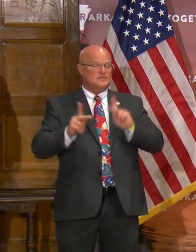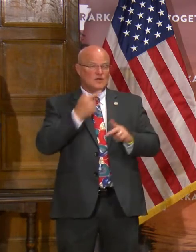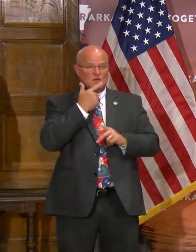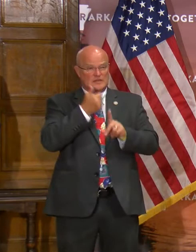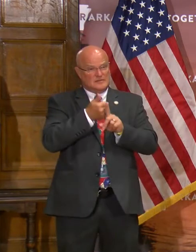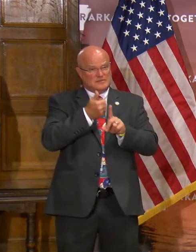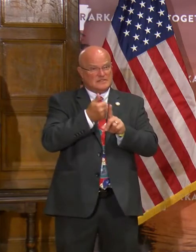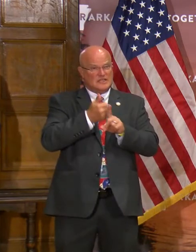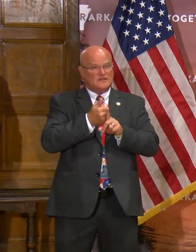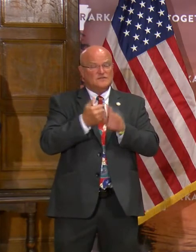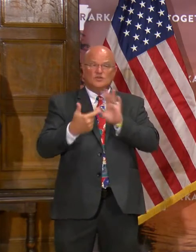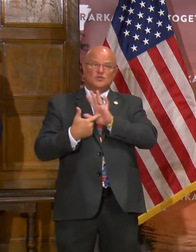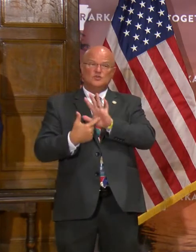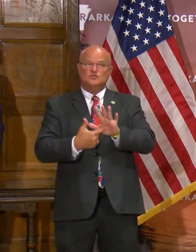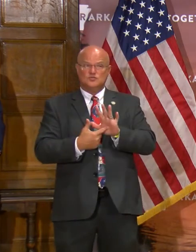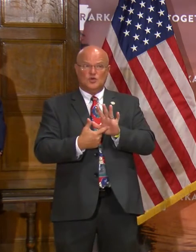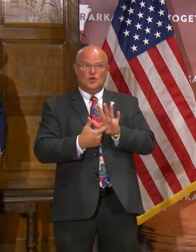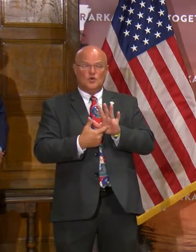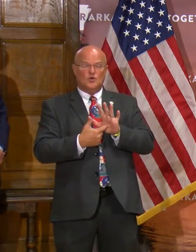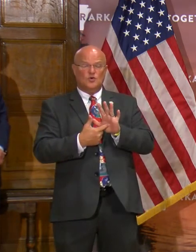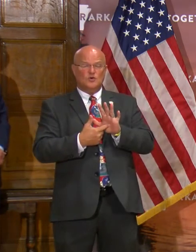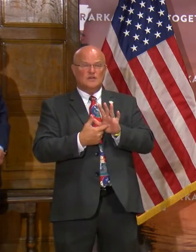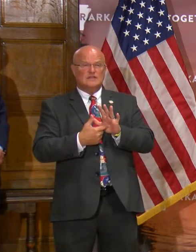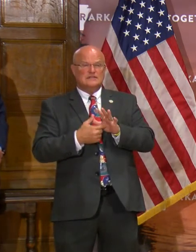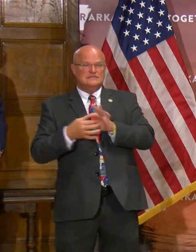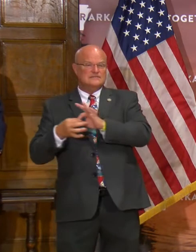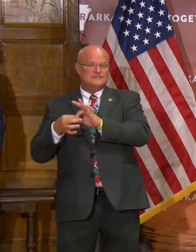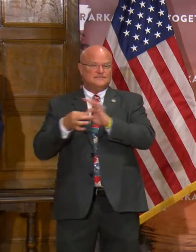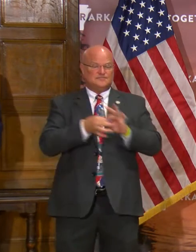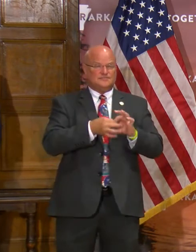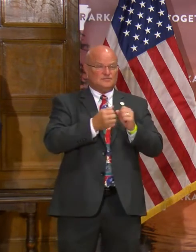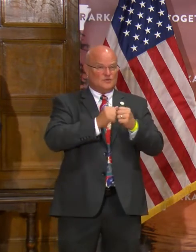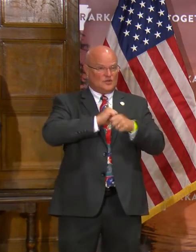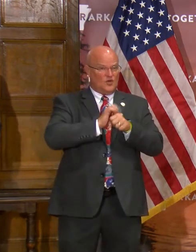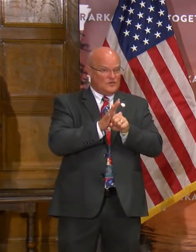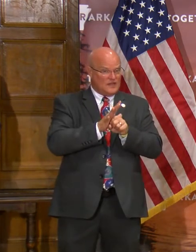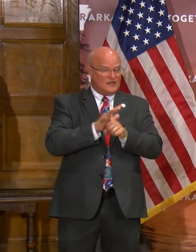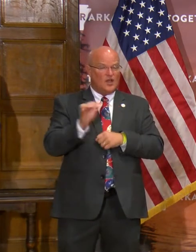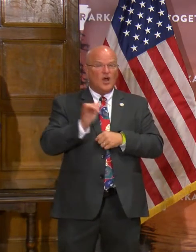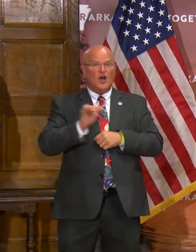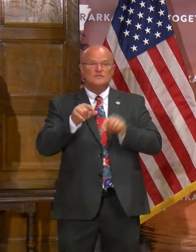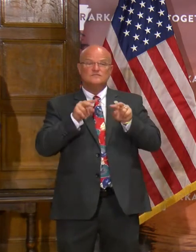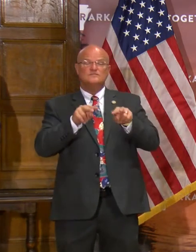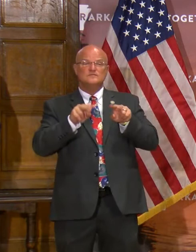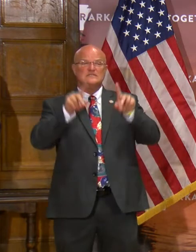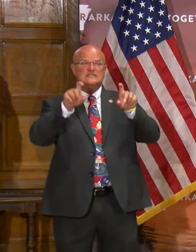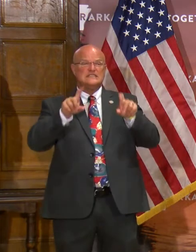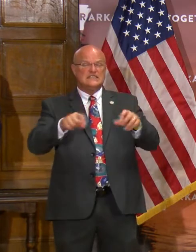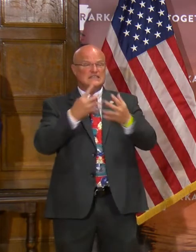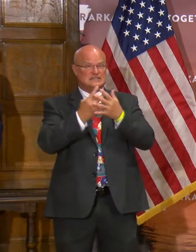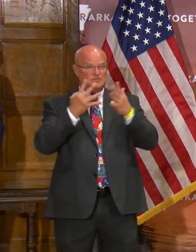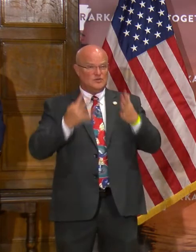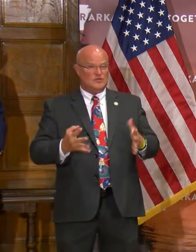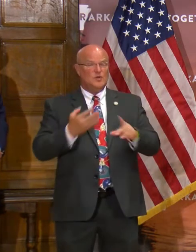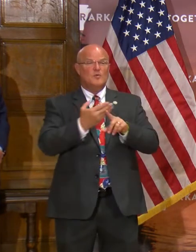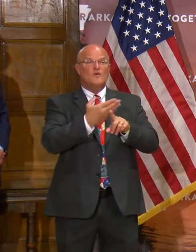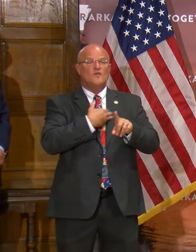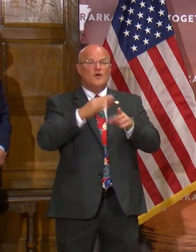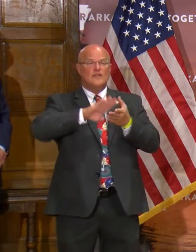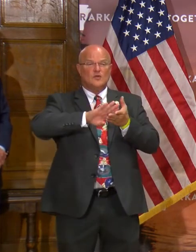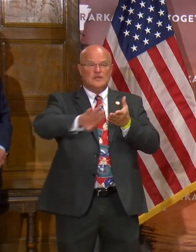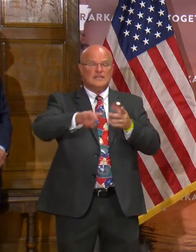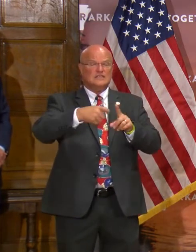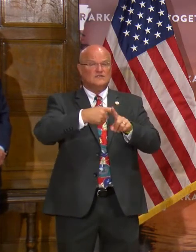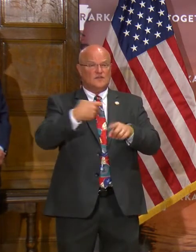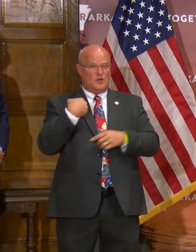who display symptoms consistent with COVID-19. We're also continuing to test inmates before they are released